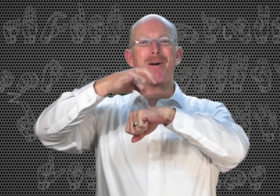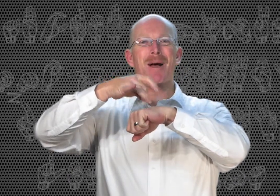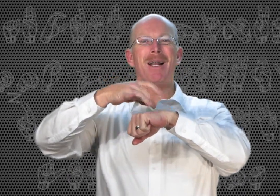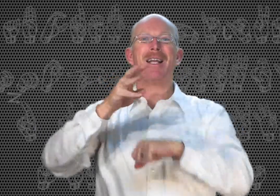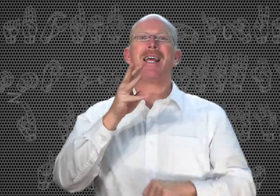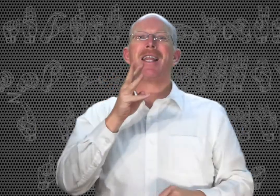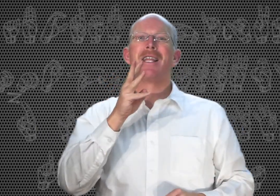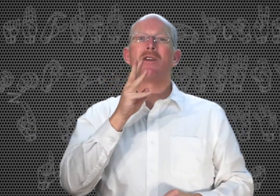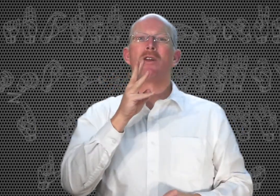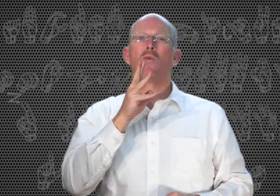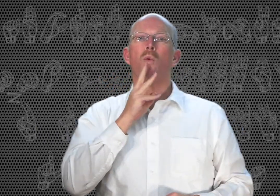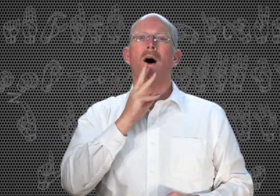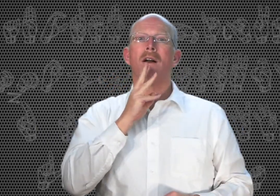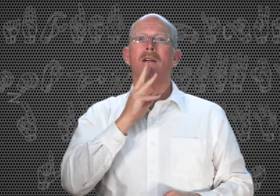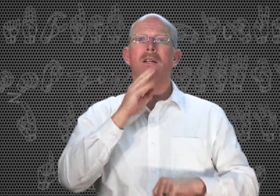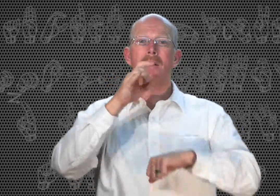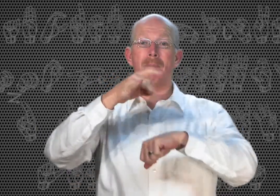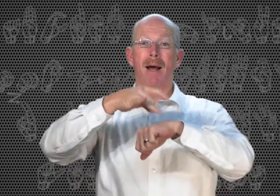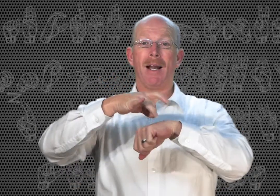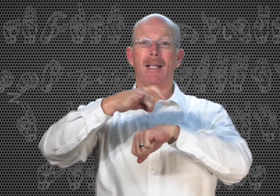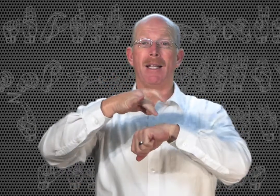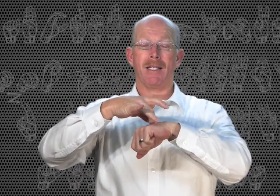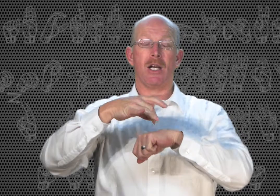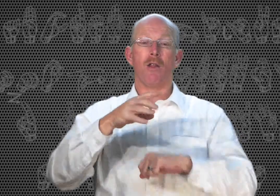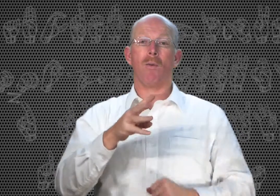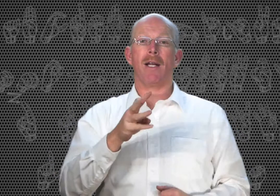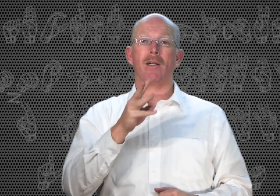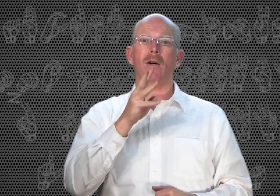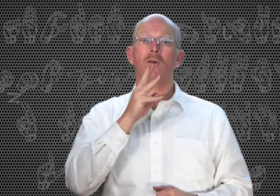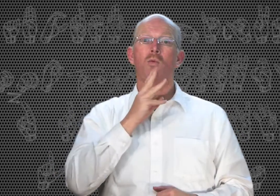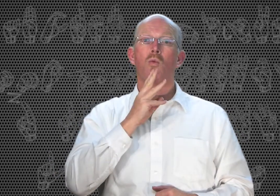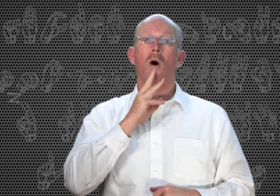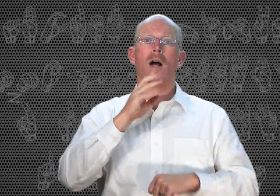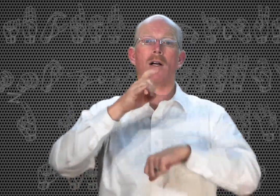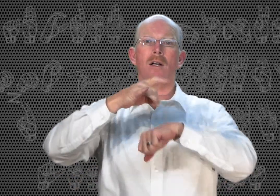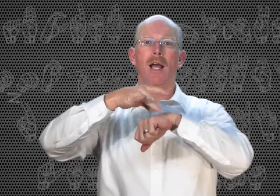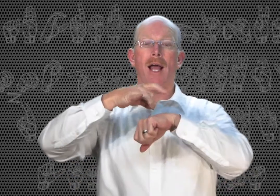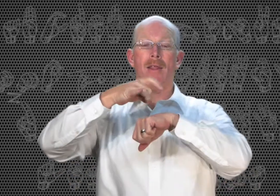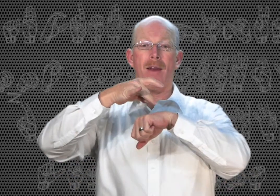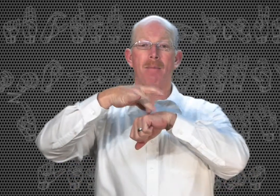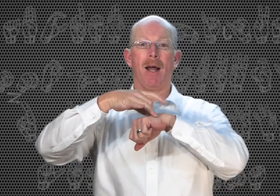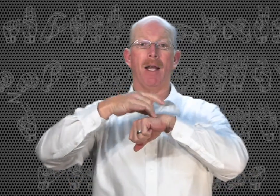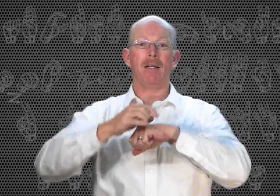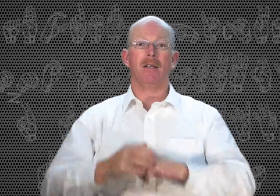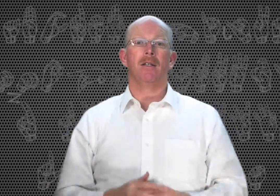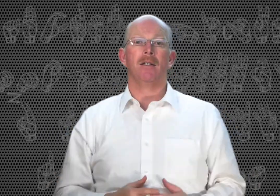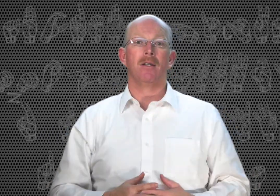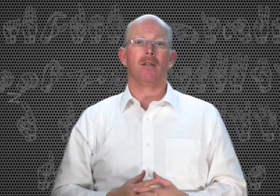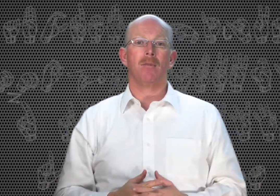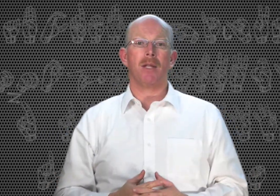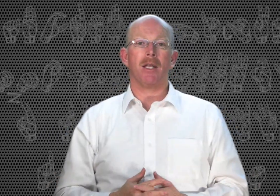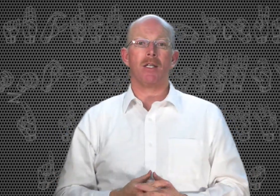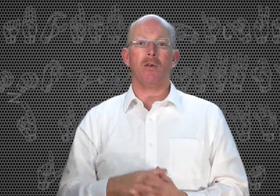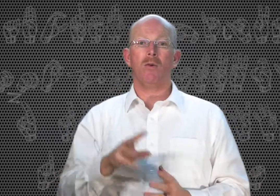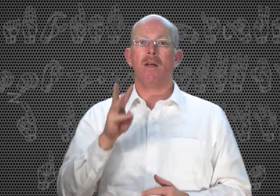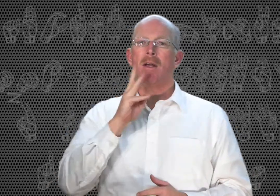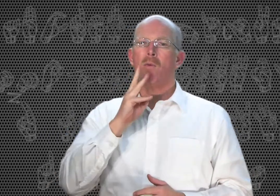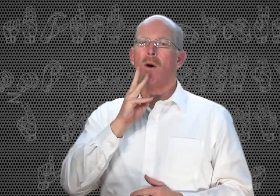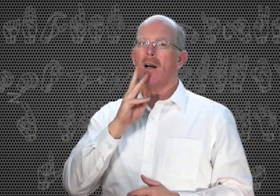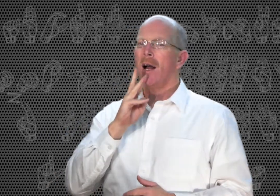Watermelon. Then you can do water, melon. That's another way to do it. Water and then melon would be the two. And water,